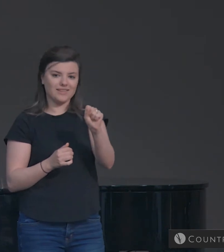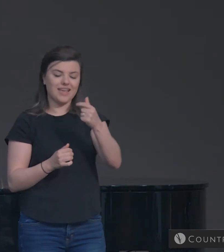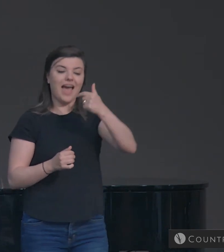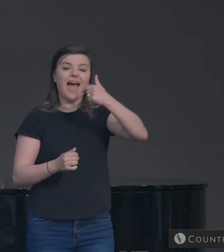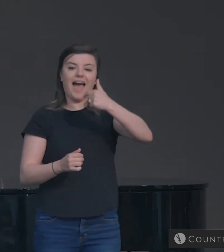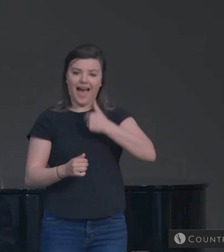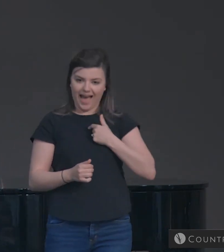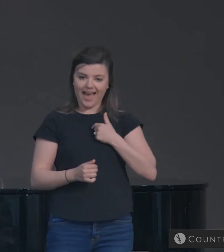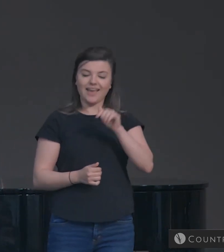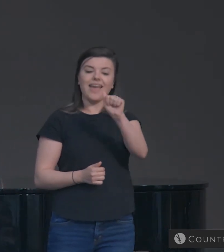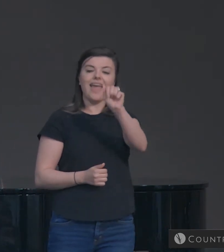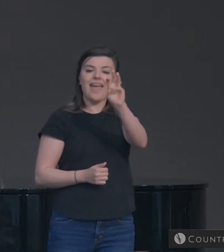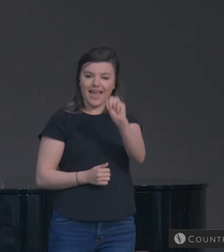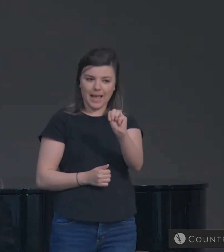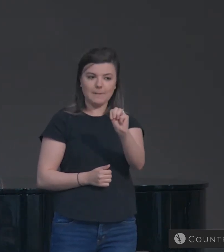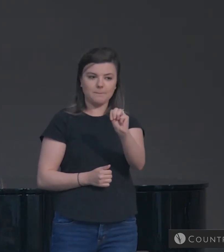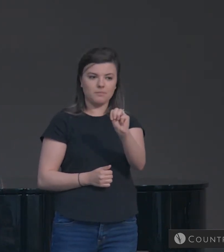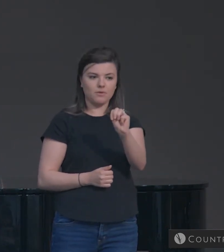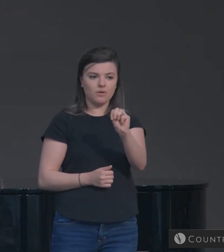Incredible.